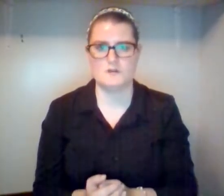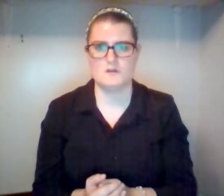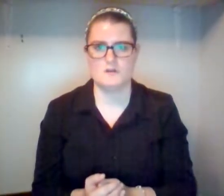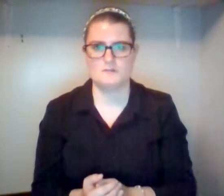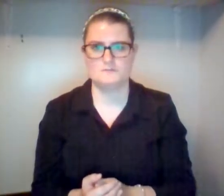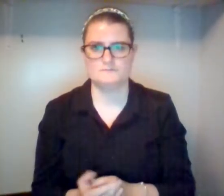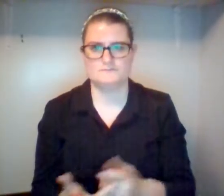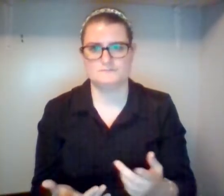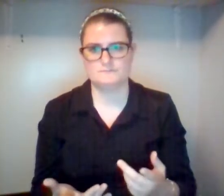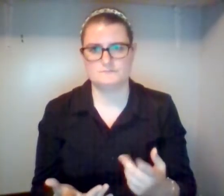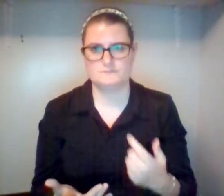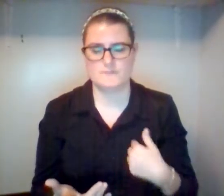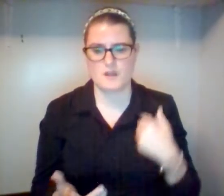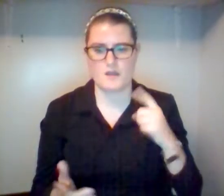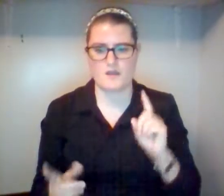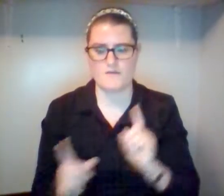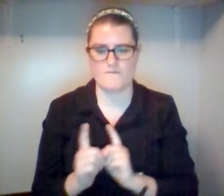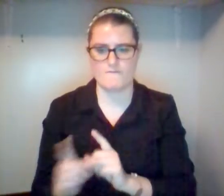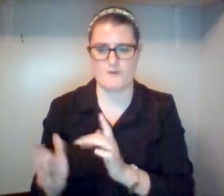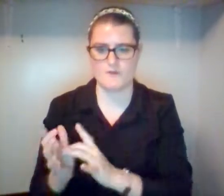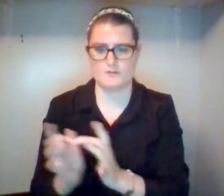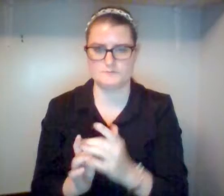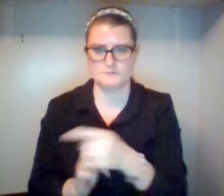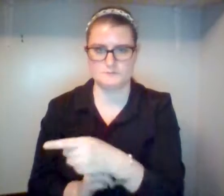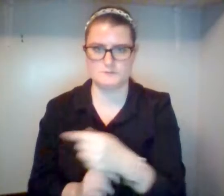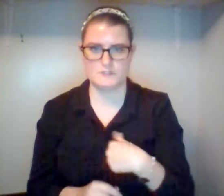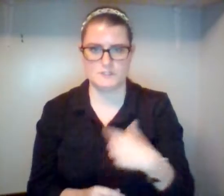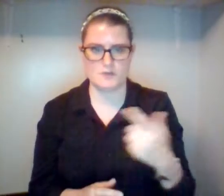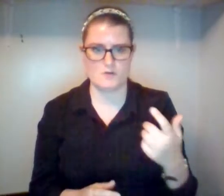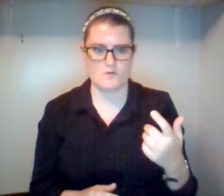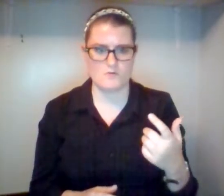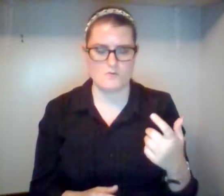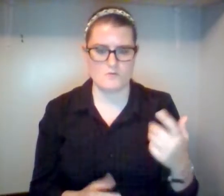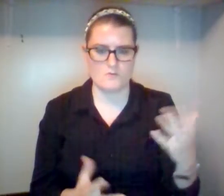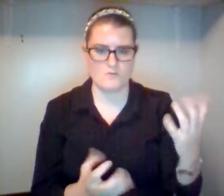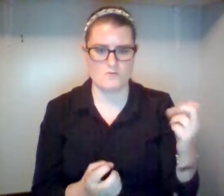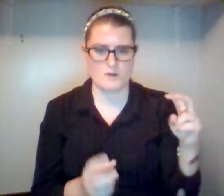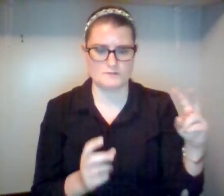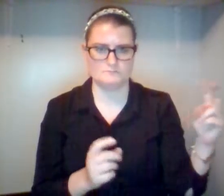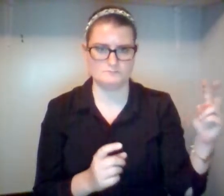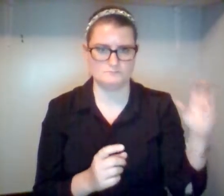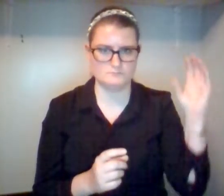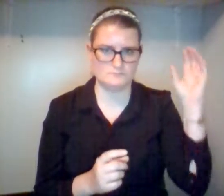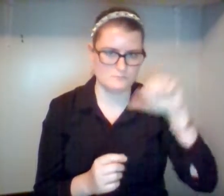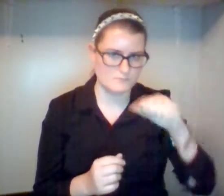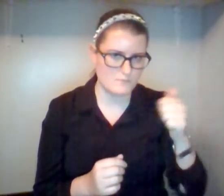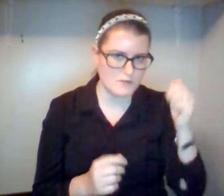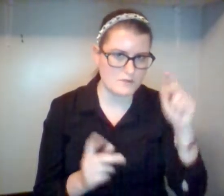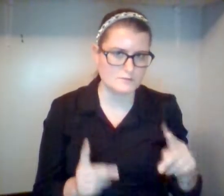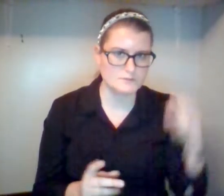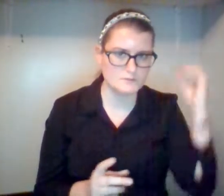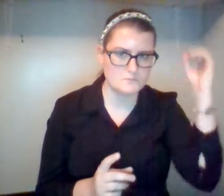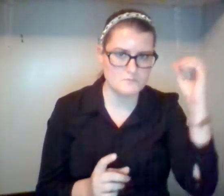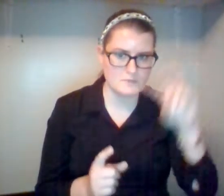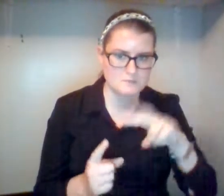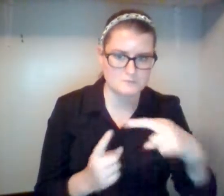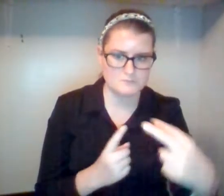fool for following Jesus Christ. That's 1 Corinthians chapters 1 to 3. And even to the extent of being